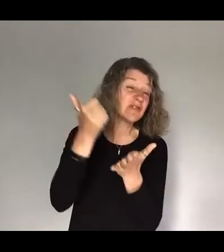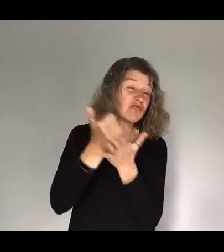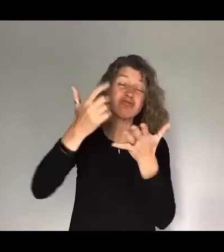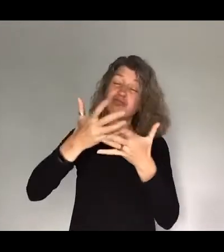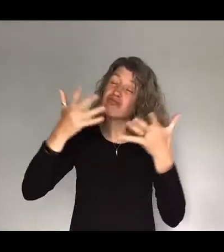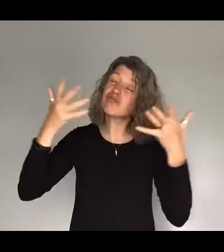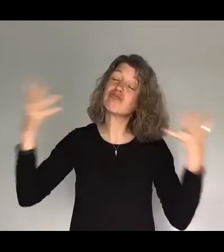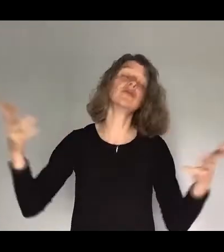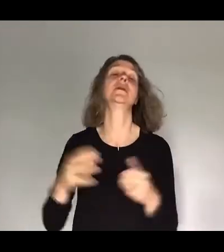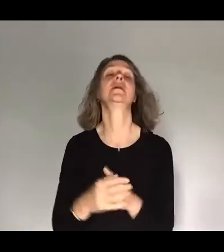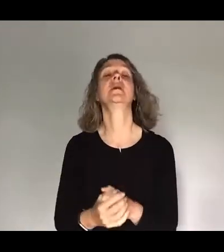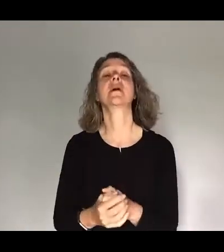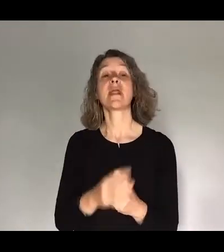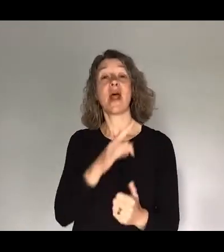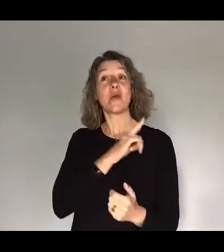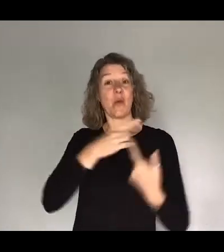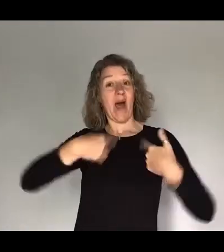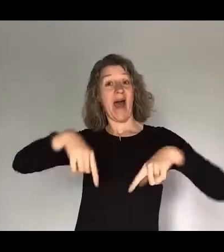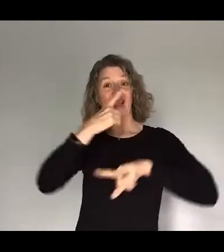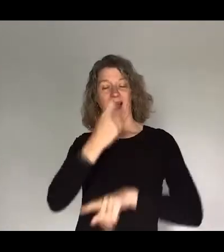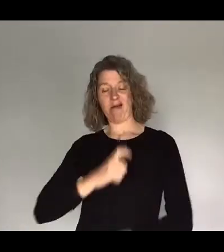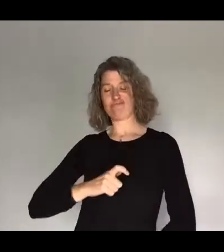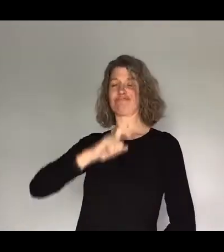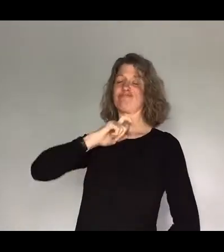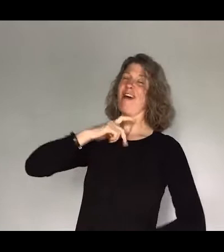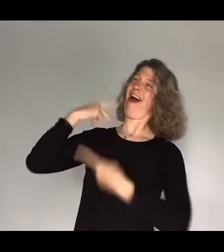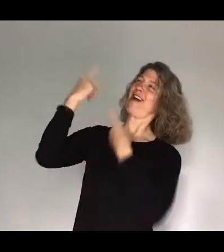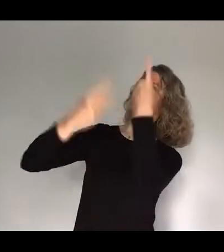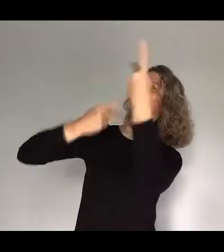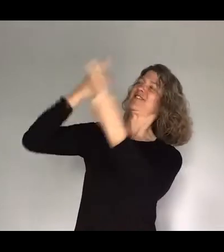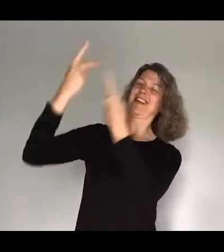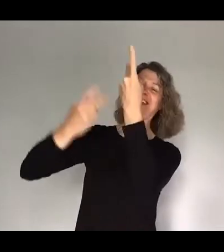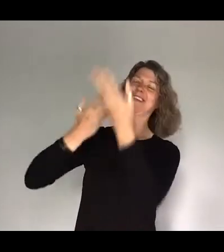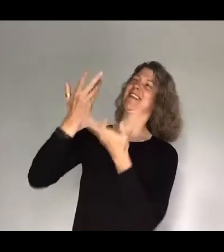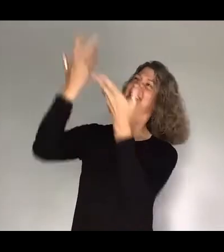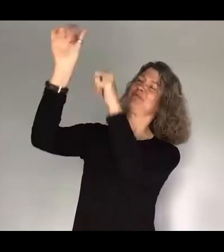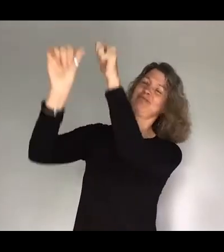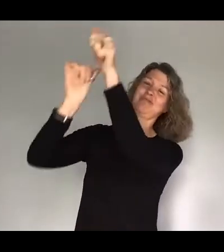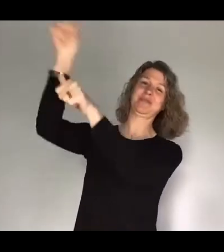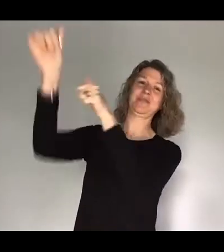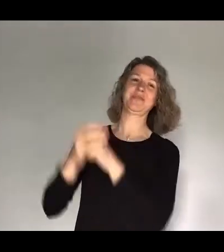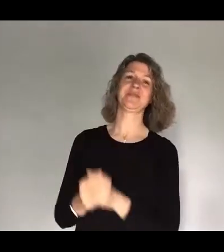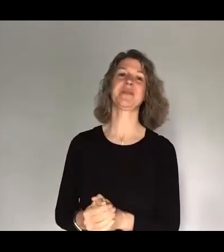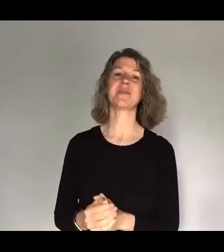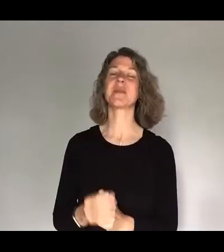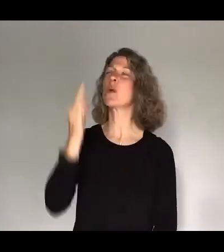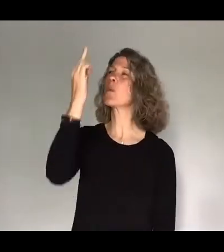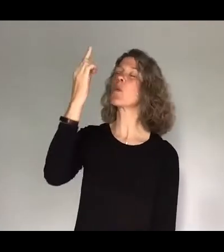this is why we can sing so boldly this morning. And once again I'm here to